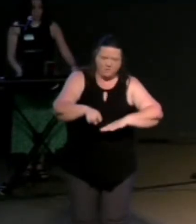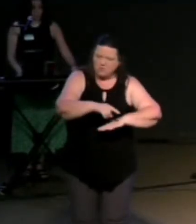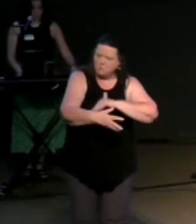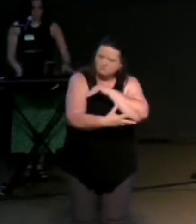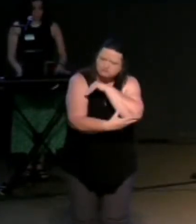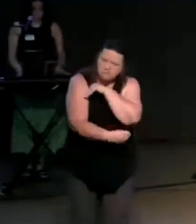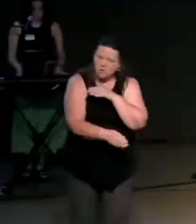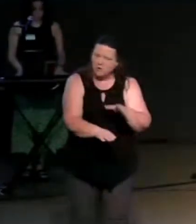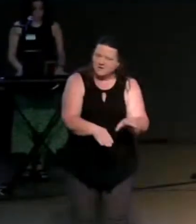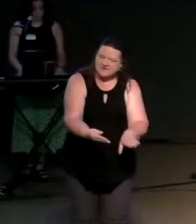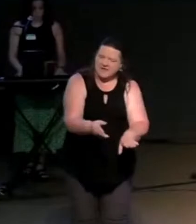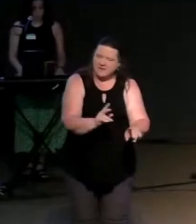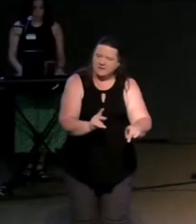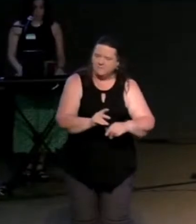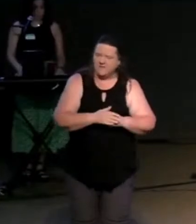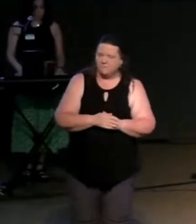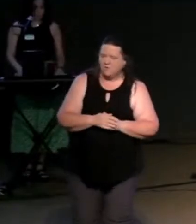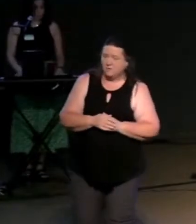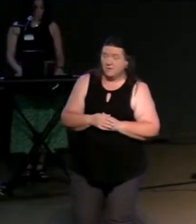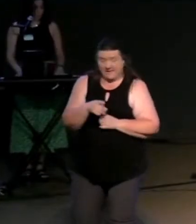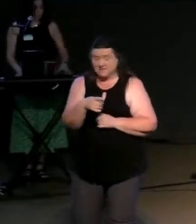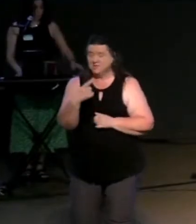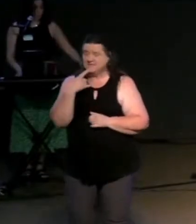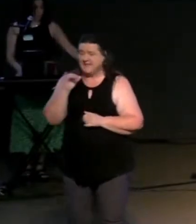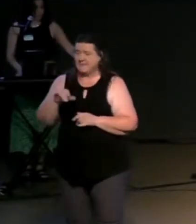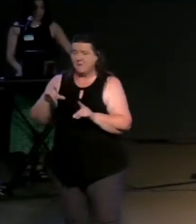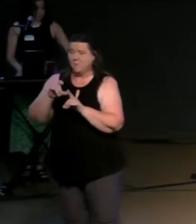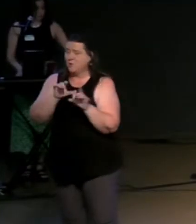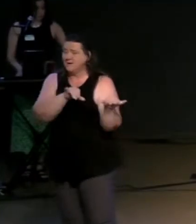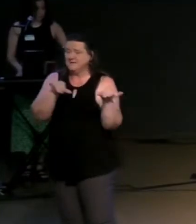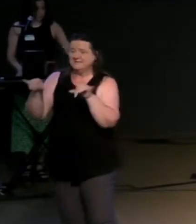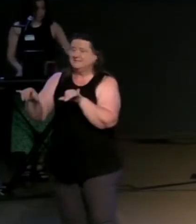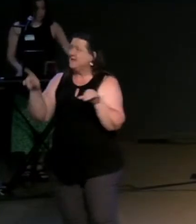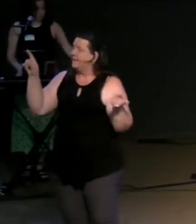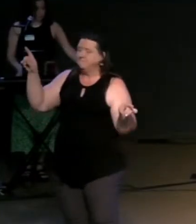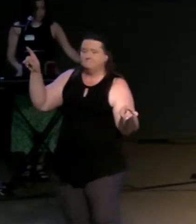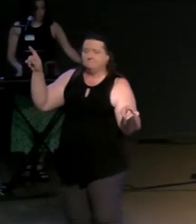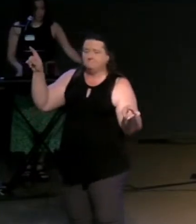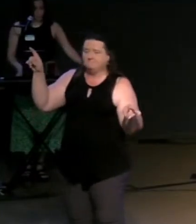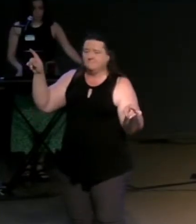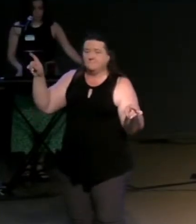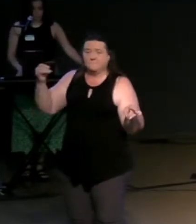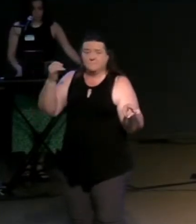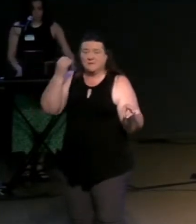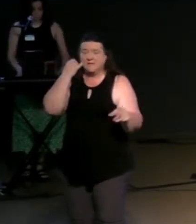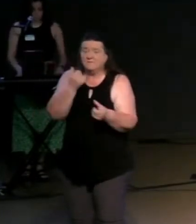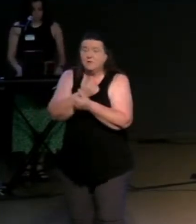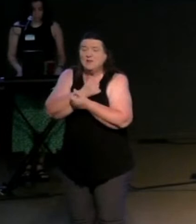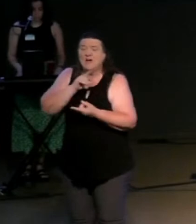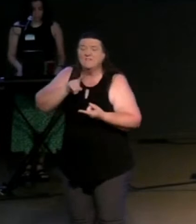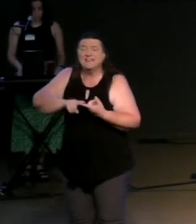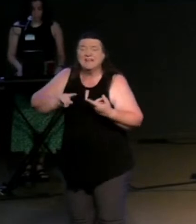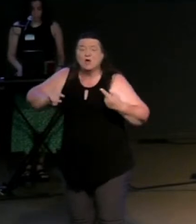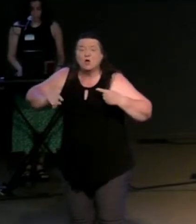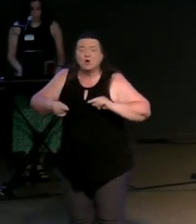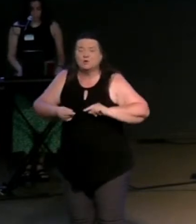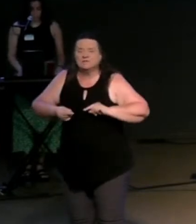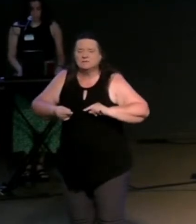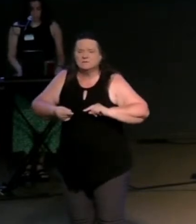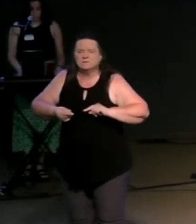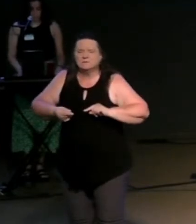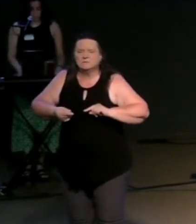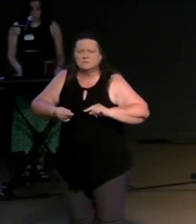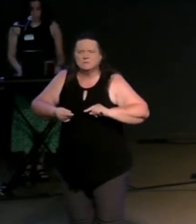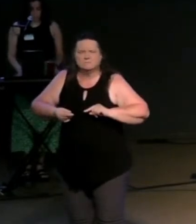she says those words i found the paradox that if you love until it hurts there can be no